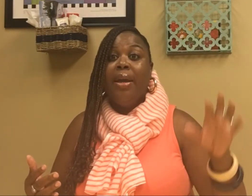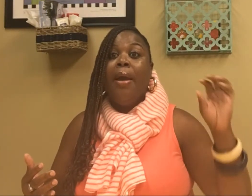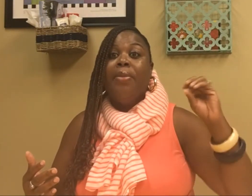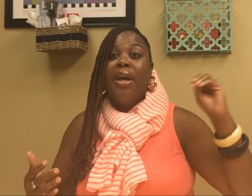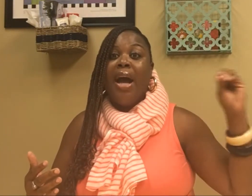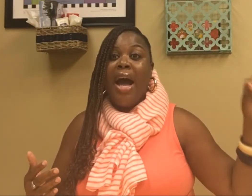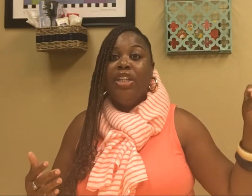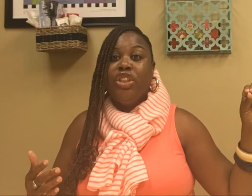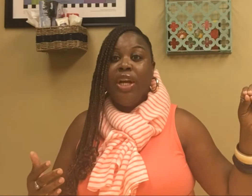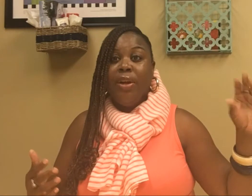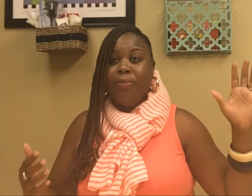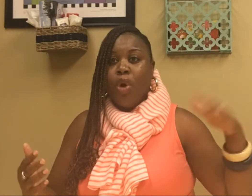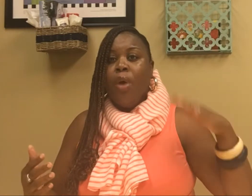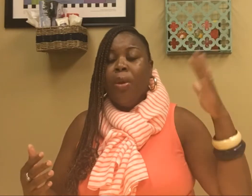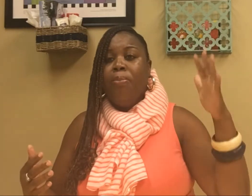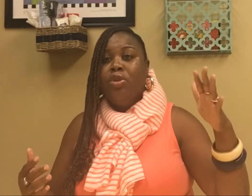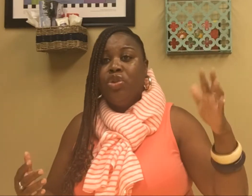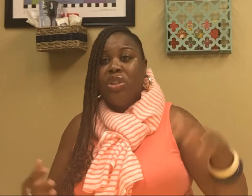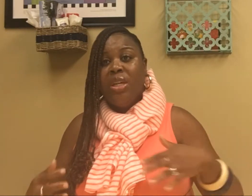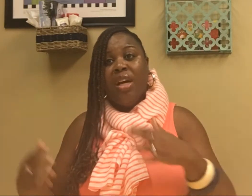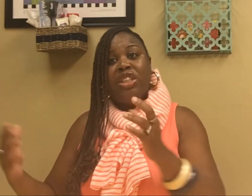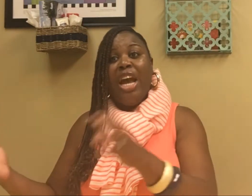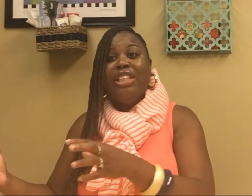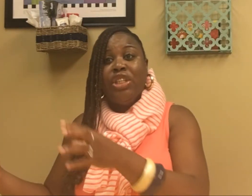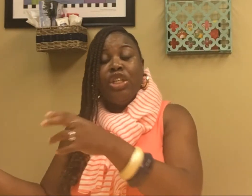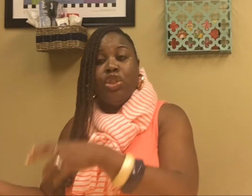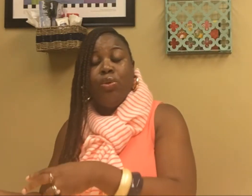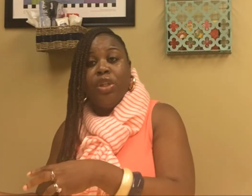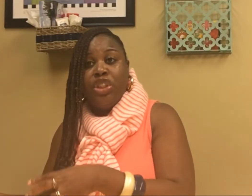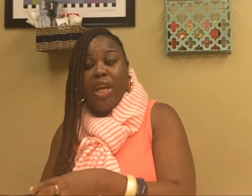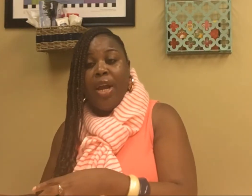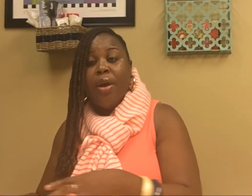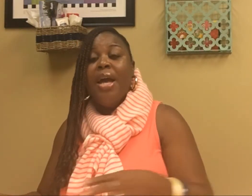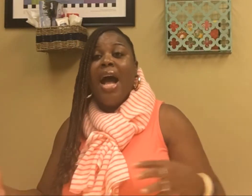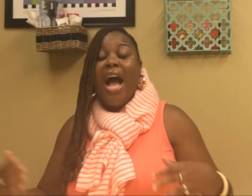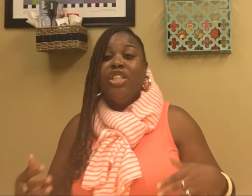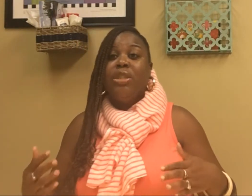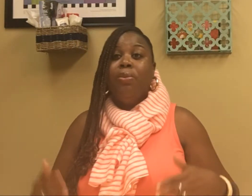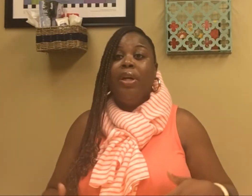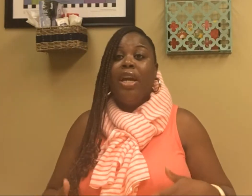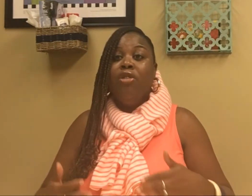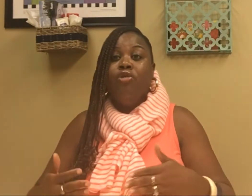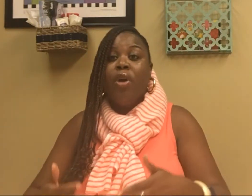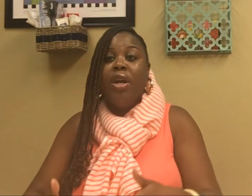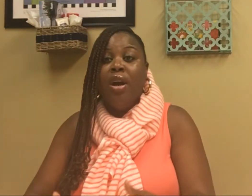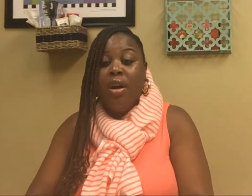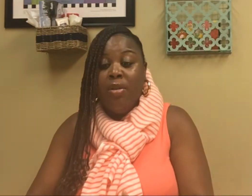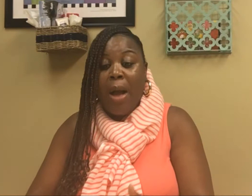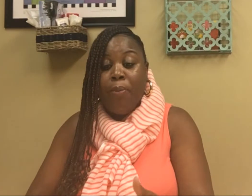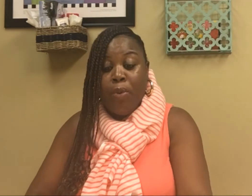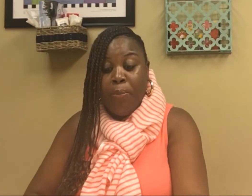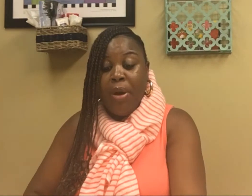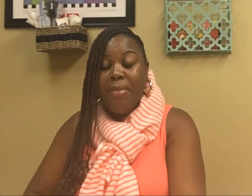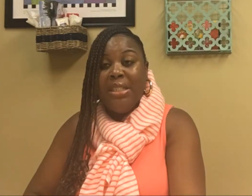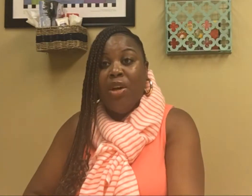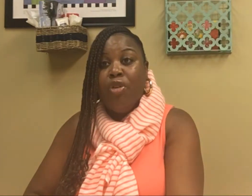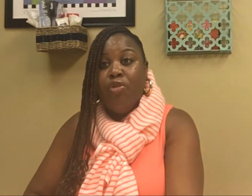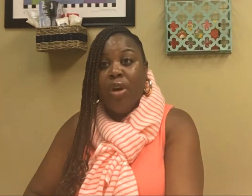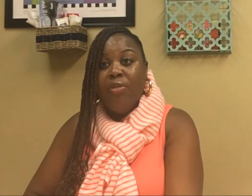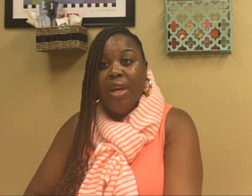the high chair or the booster seat, attaching it to a chair, I just put it in front of, I put myself in front of